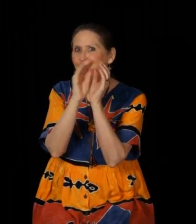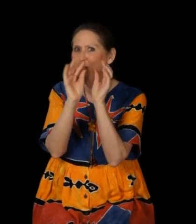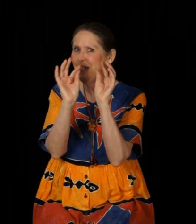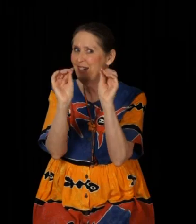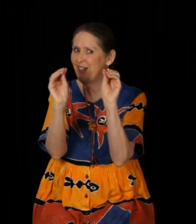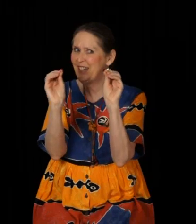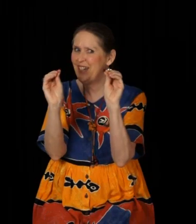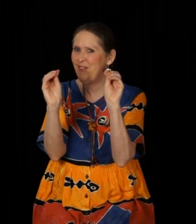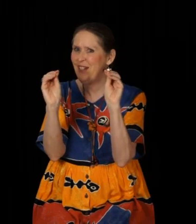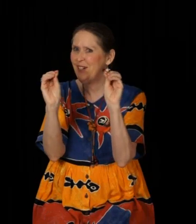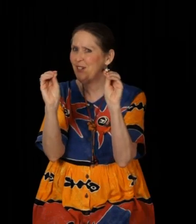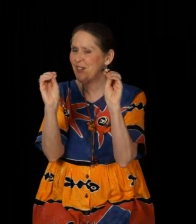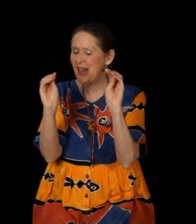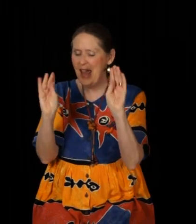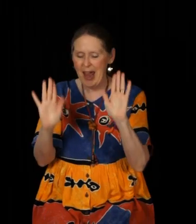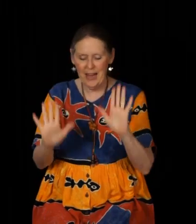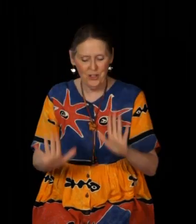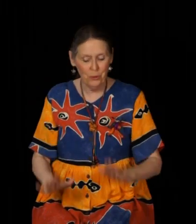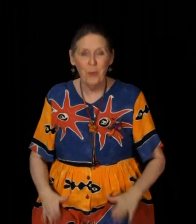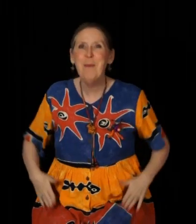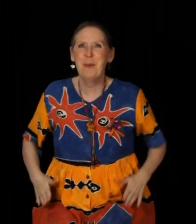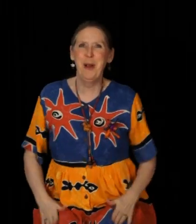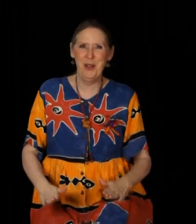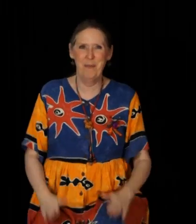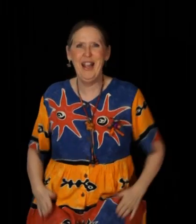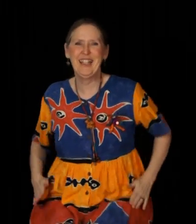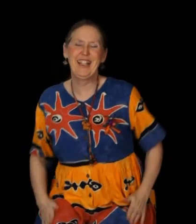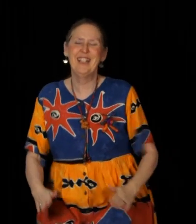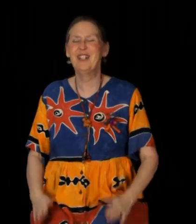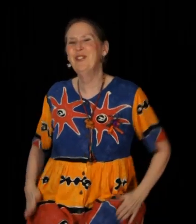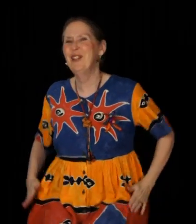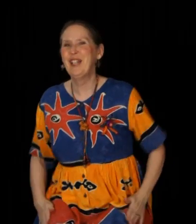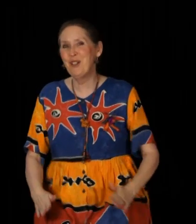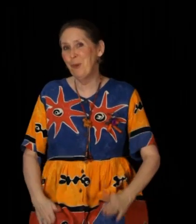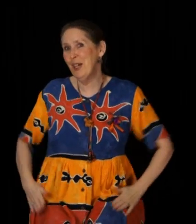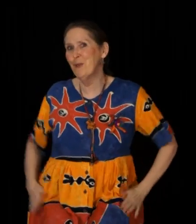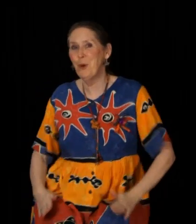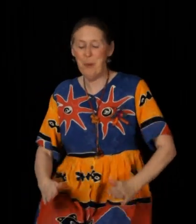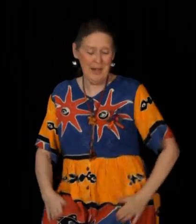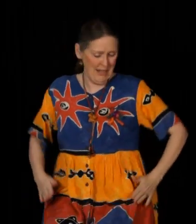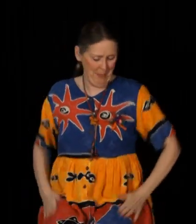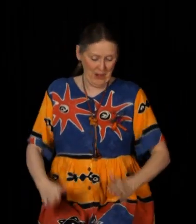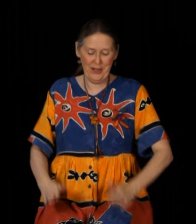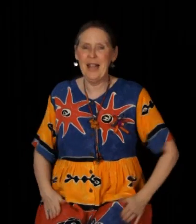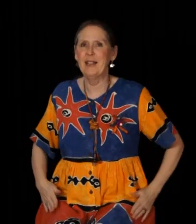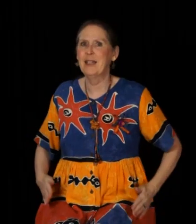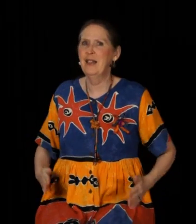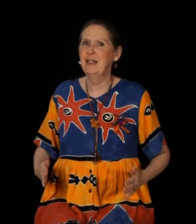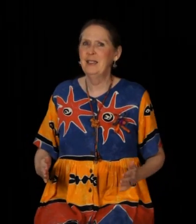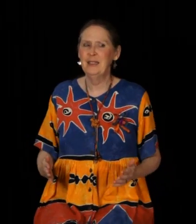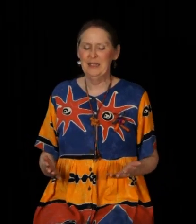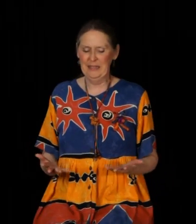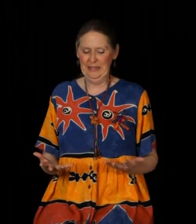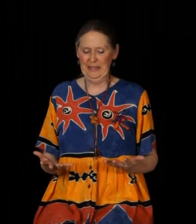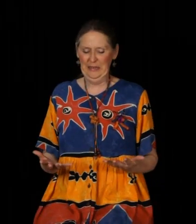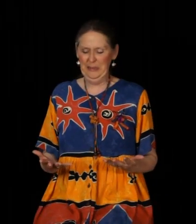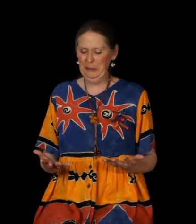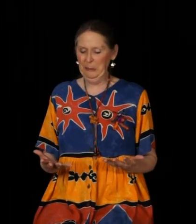take your sticky fingers and you wipe them on your pants and you do a little wiggle for the peanut butter dance. Eww.